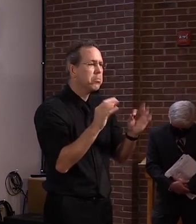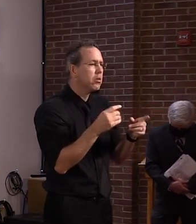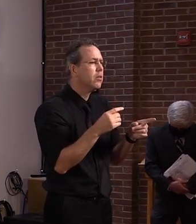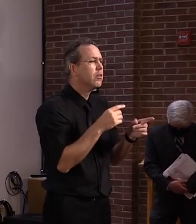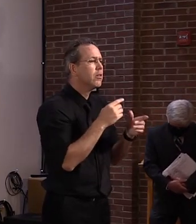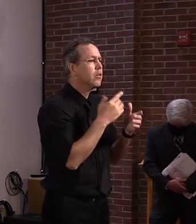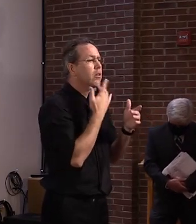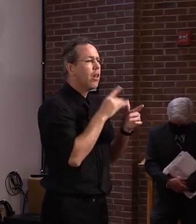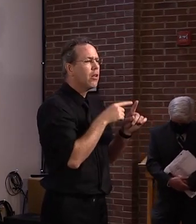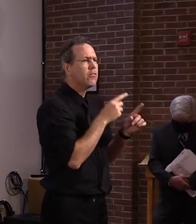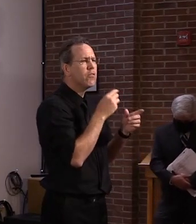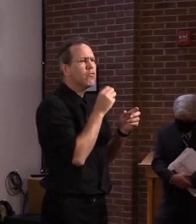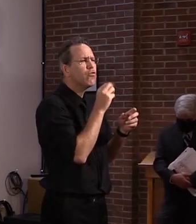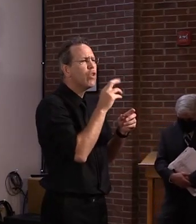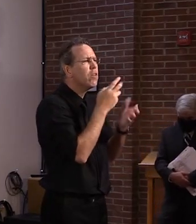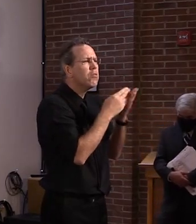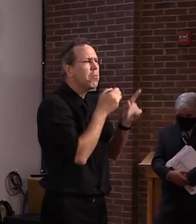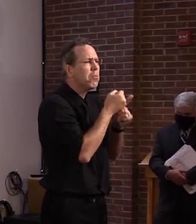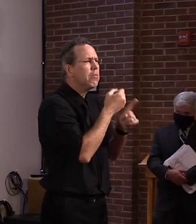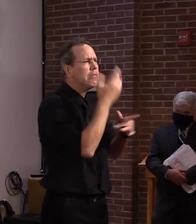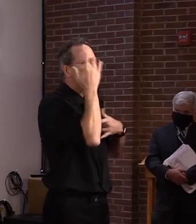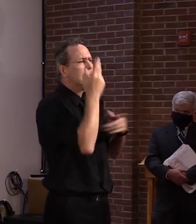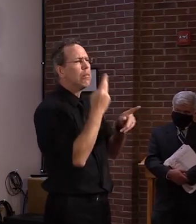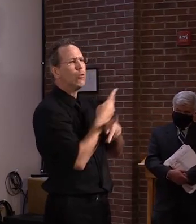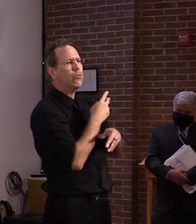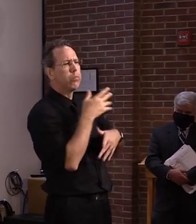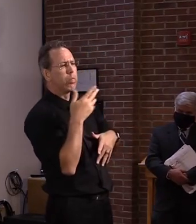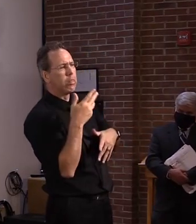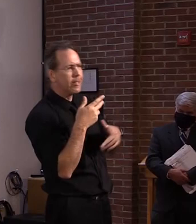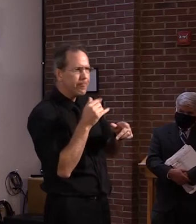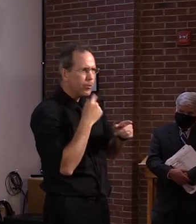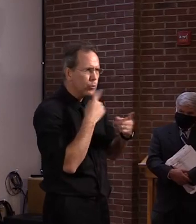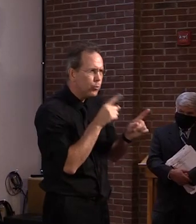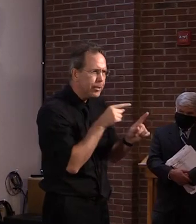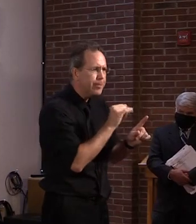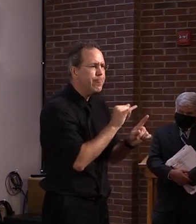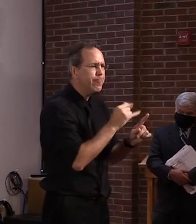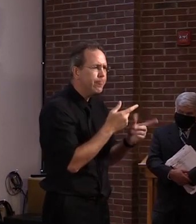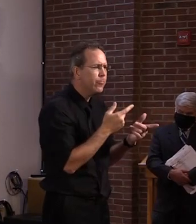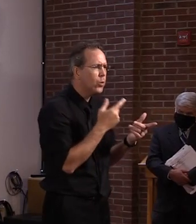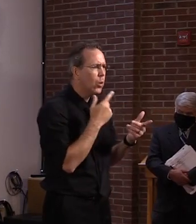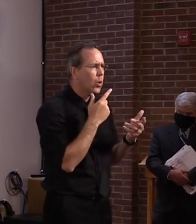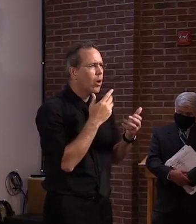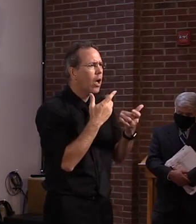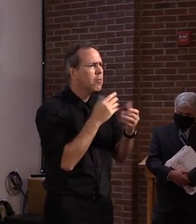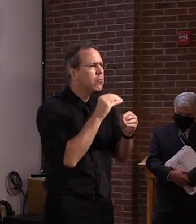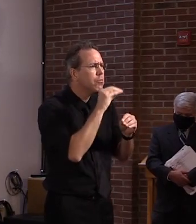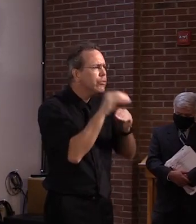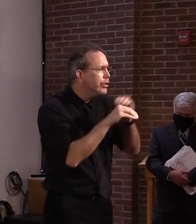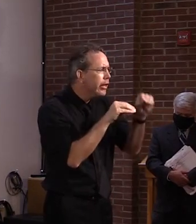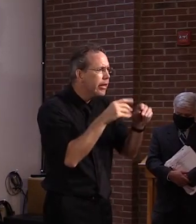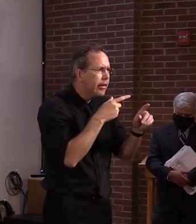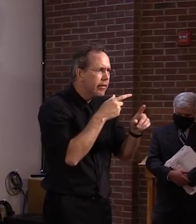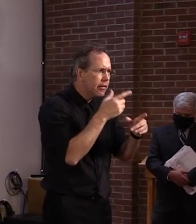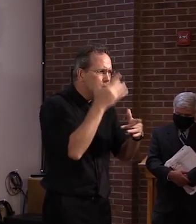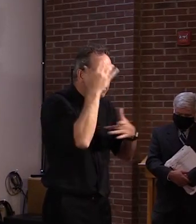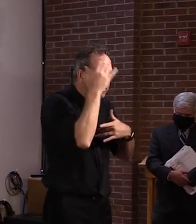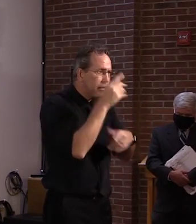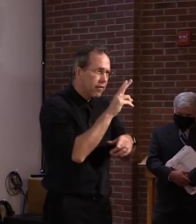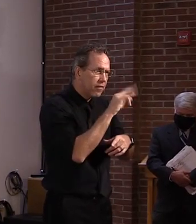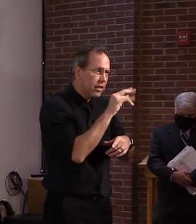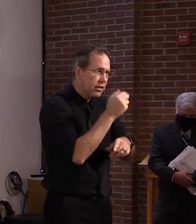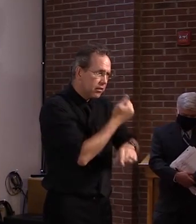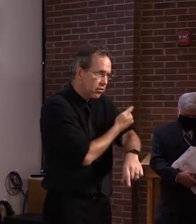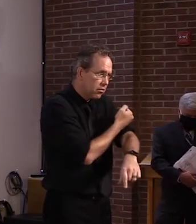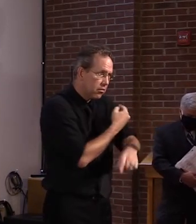have a handle on that from the start. So, that means the trials have to have had enough people enrolled in them so that